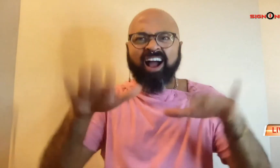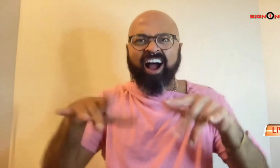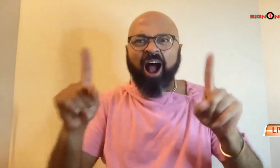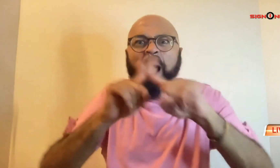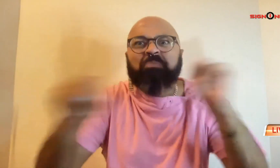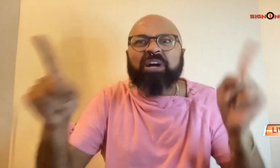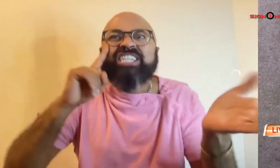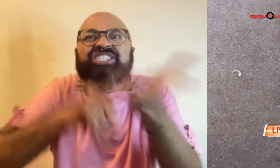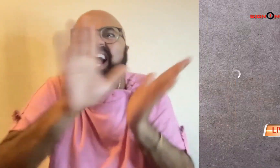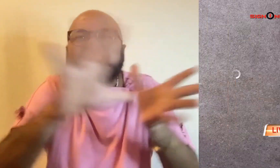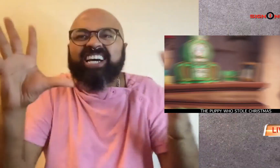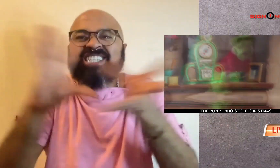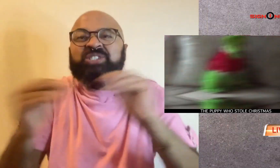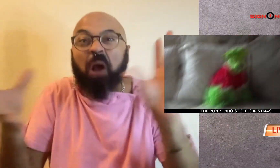But check out this story.